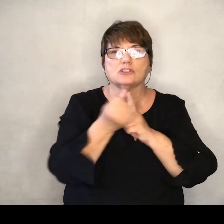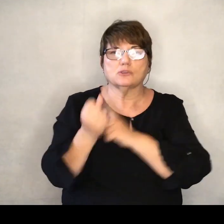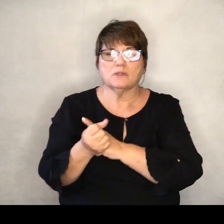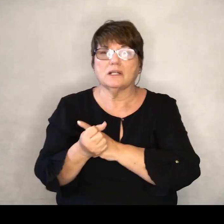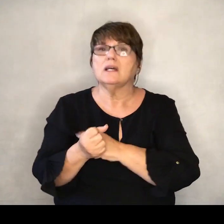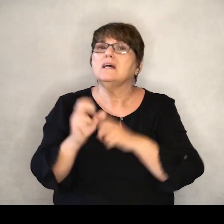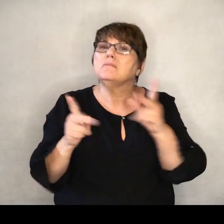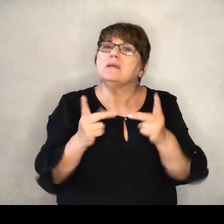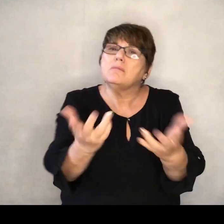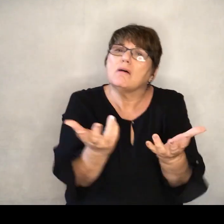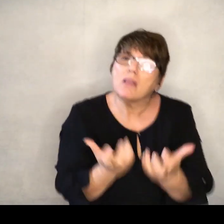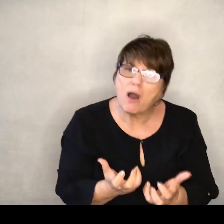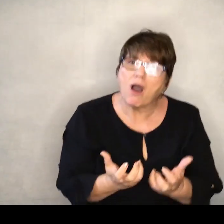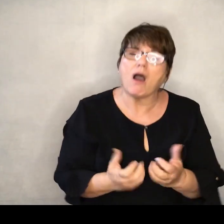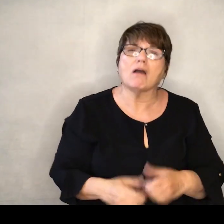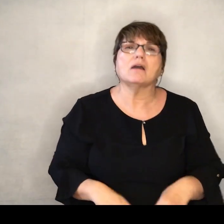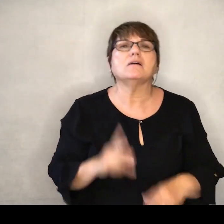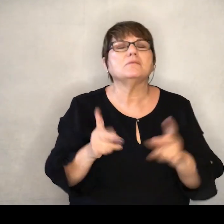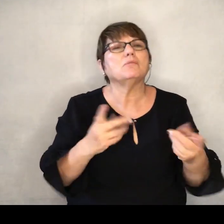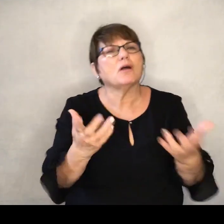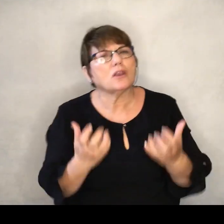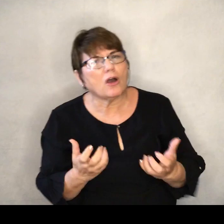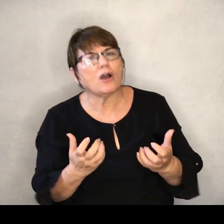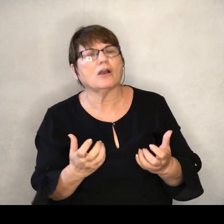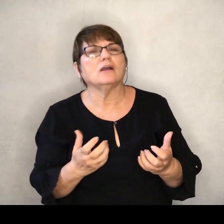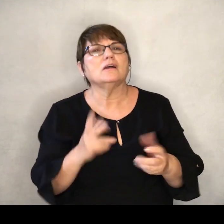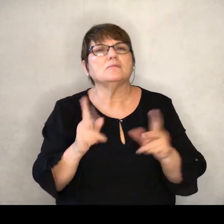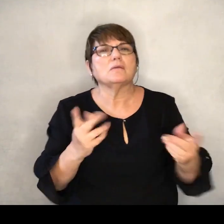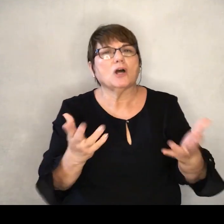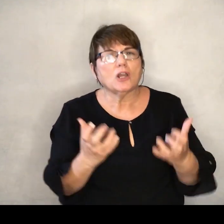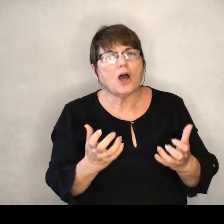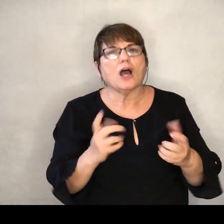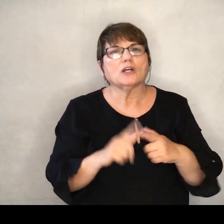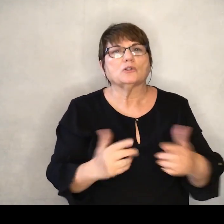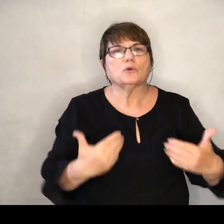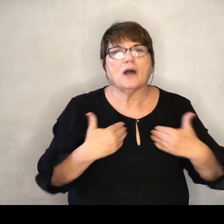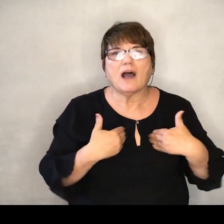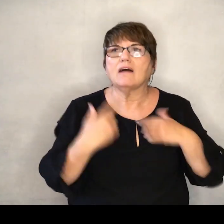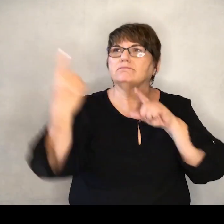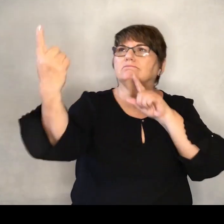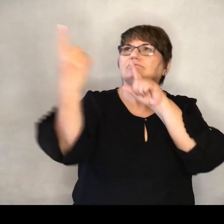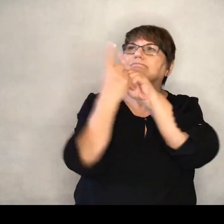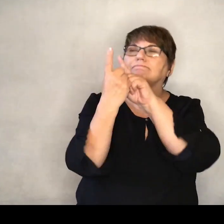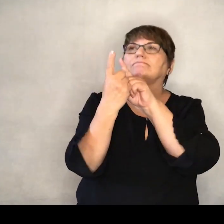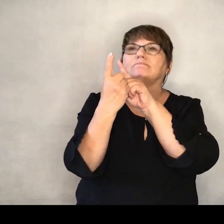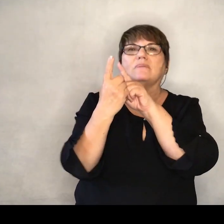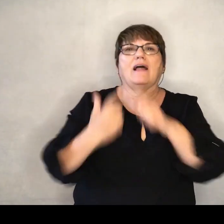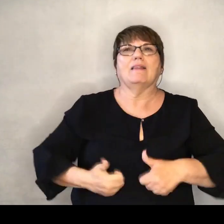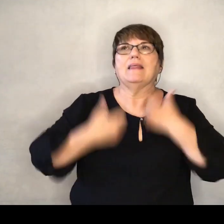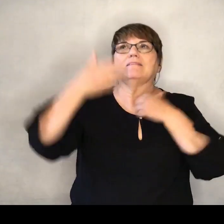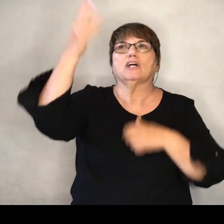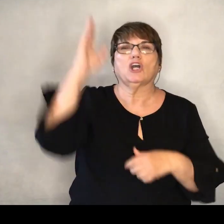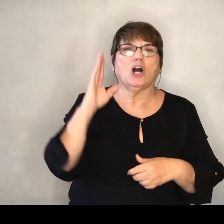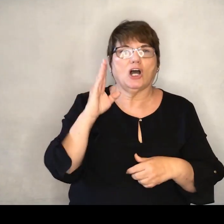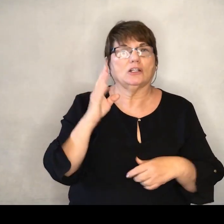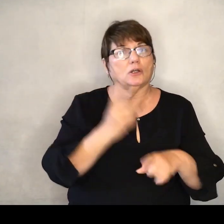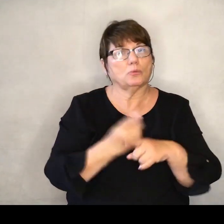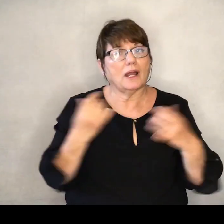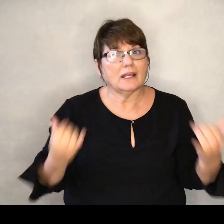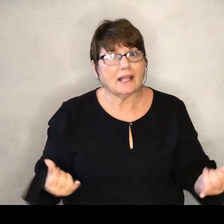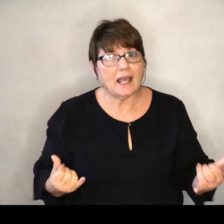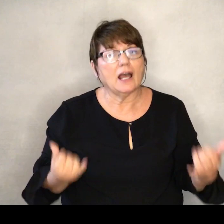longing, longing to have an encounter with the living God right now,